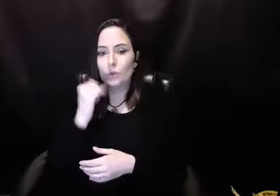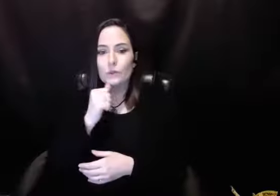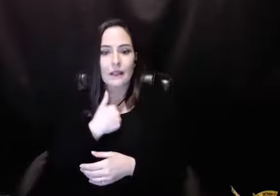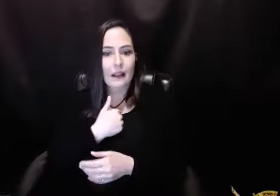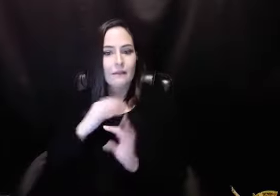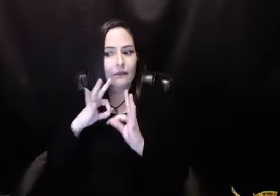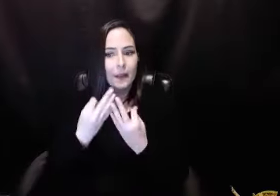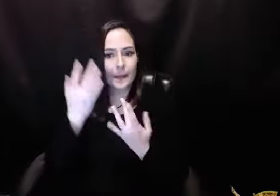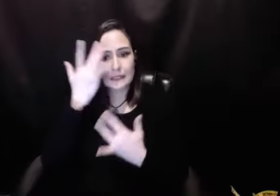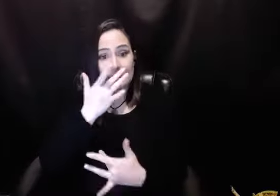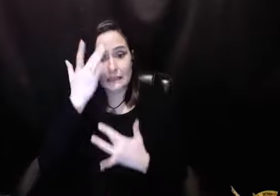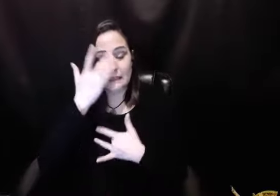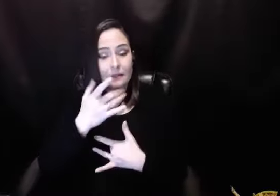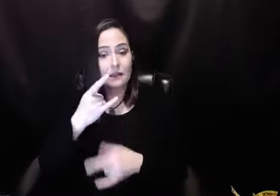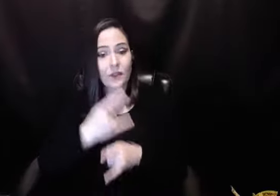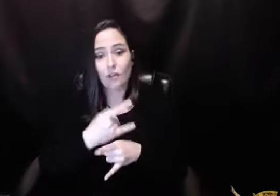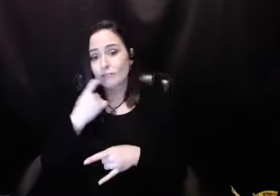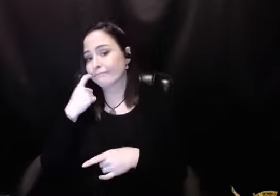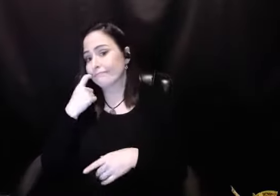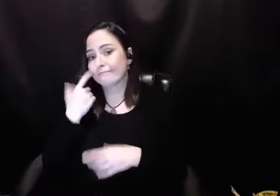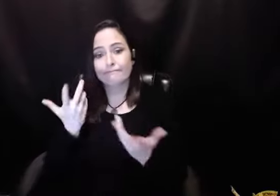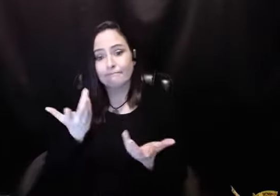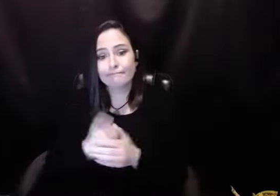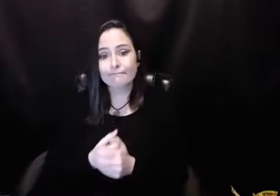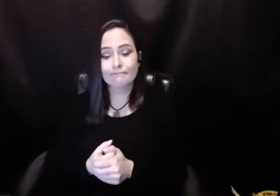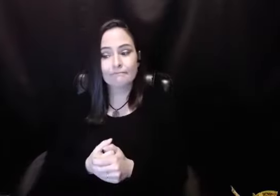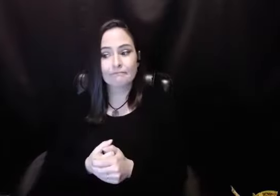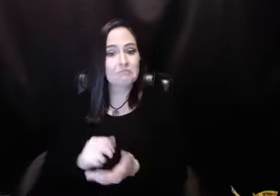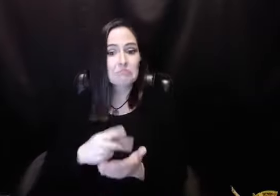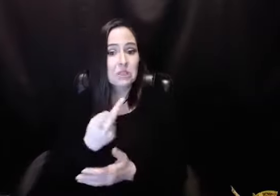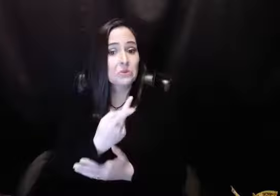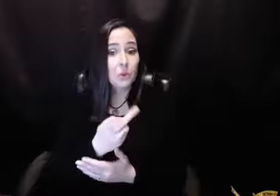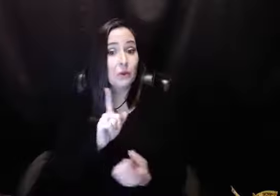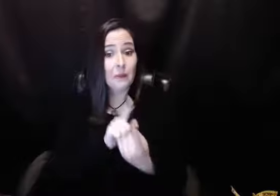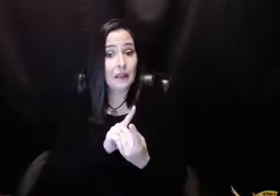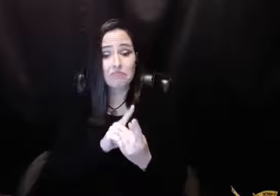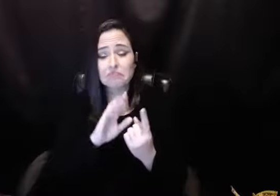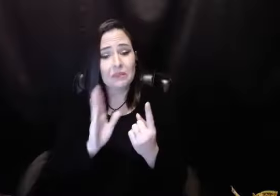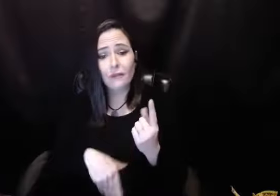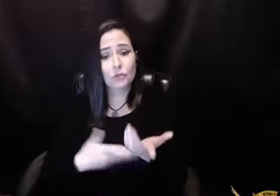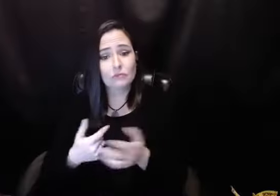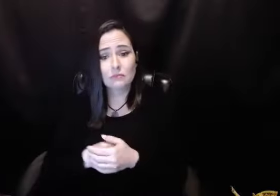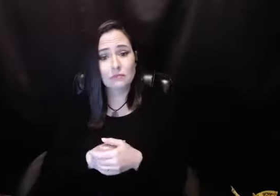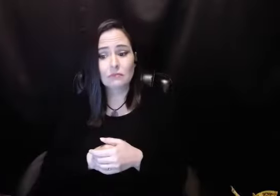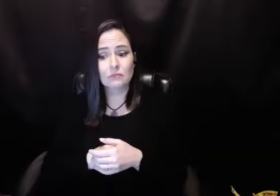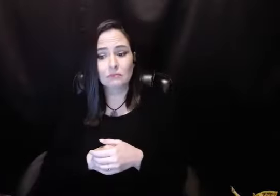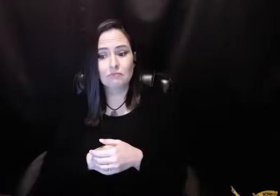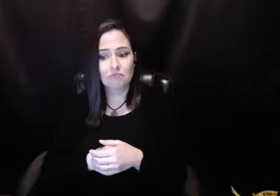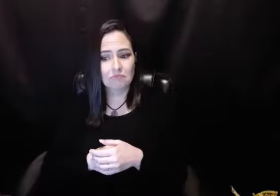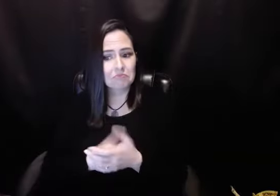And this couldn't have been done if we hadn't had the family disease of alcoholism. We would never have met.